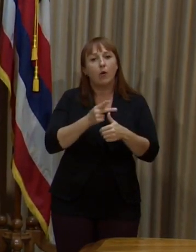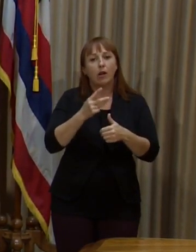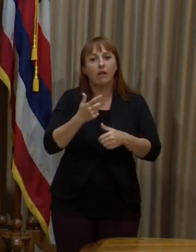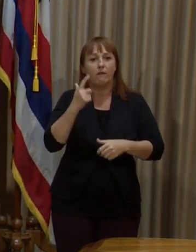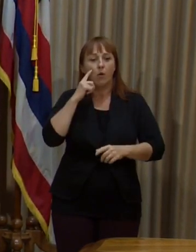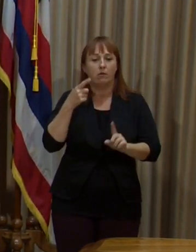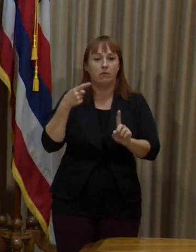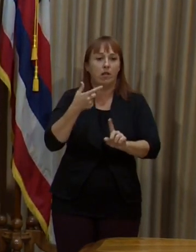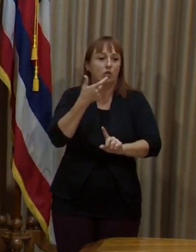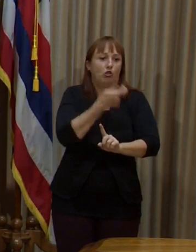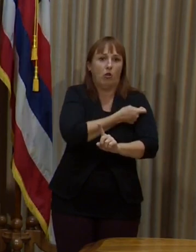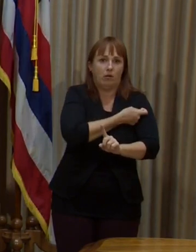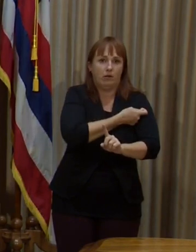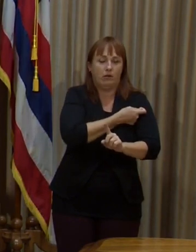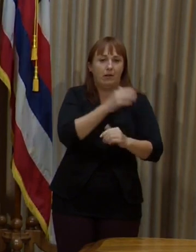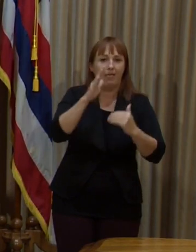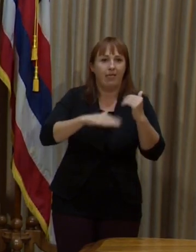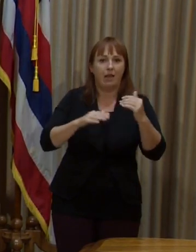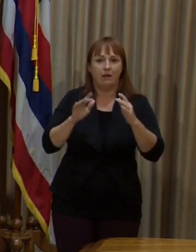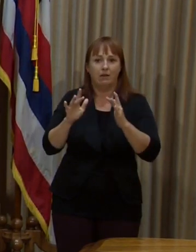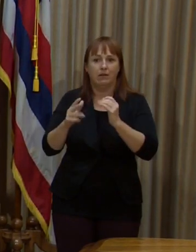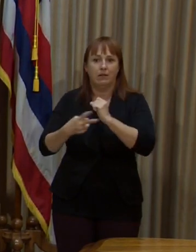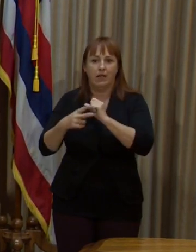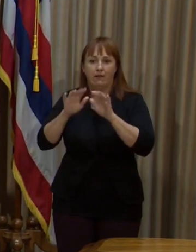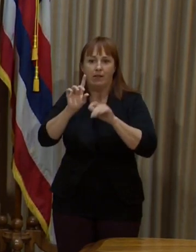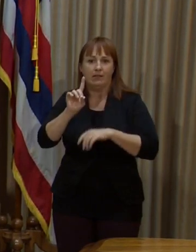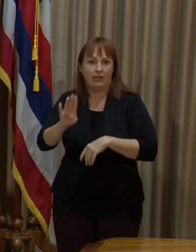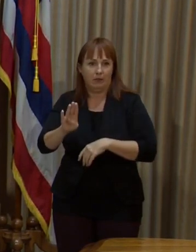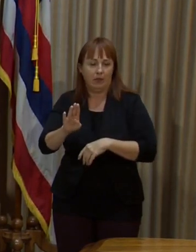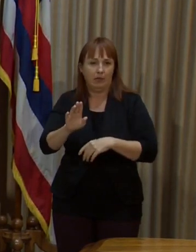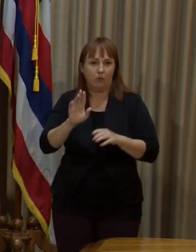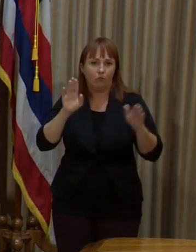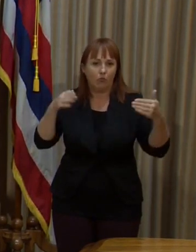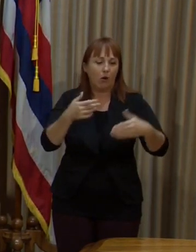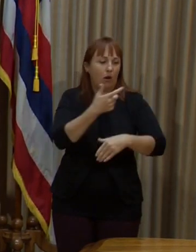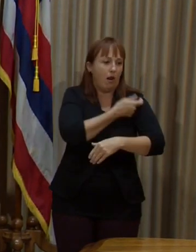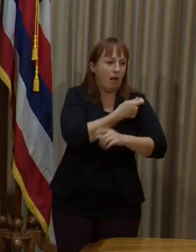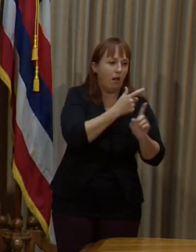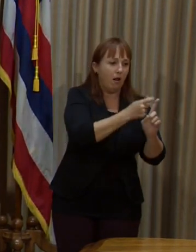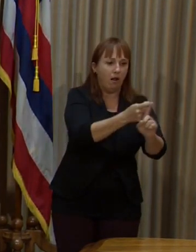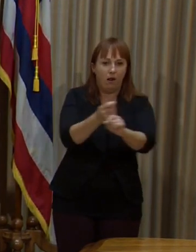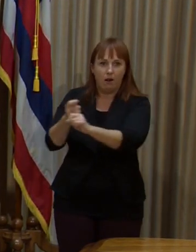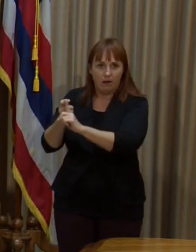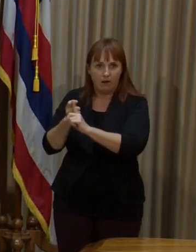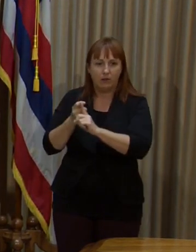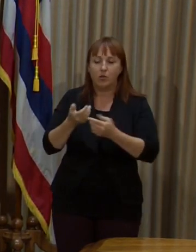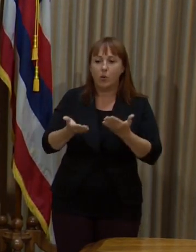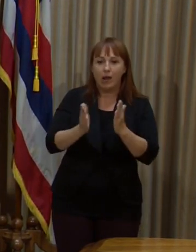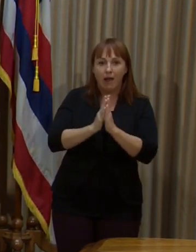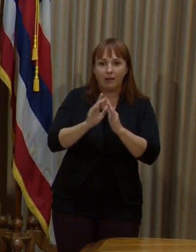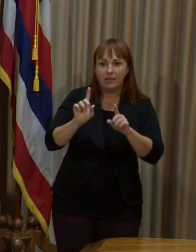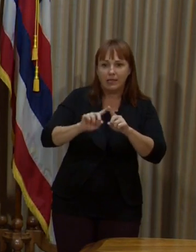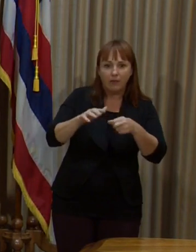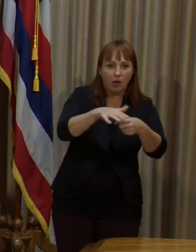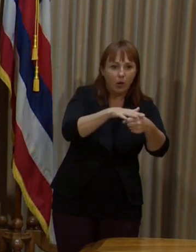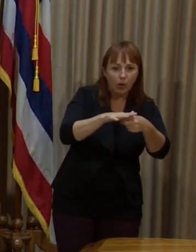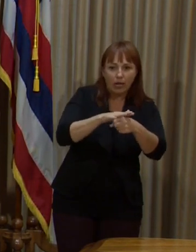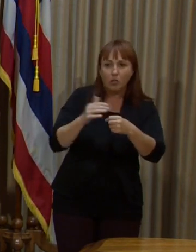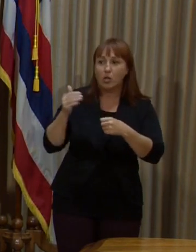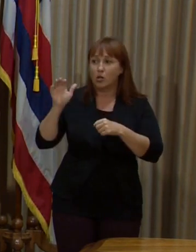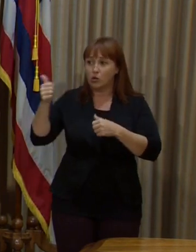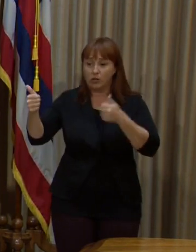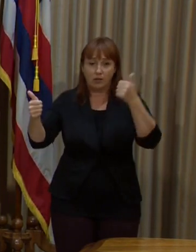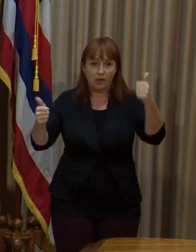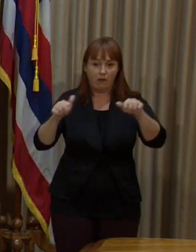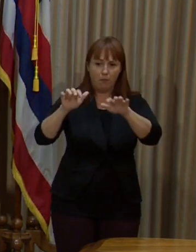in arms. And so we've asked all of the various locations to input the